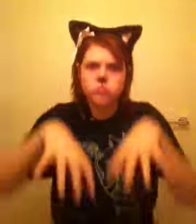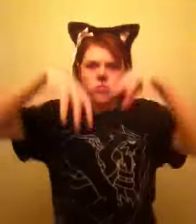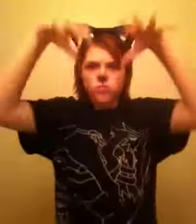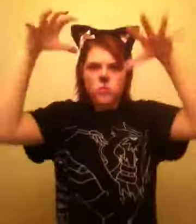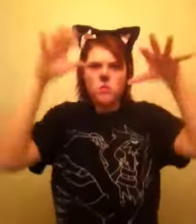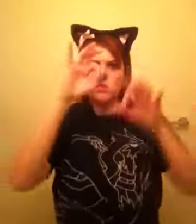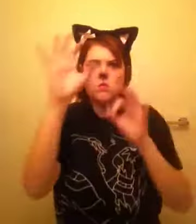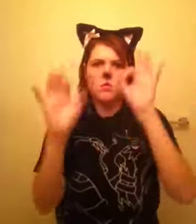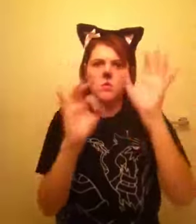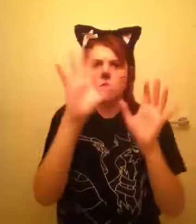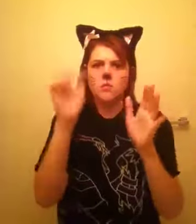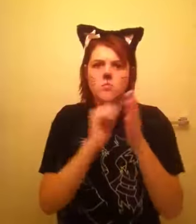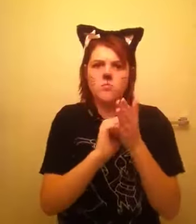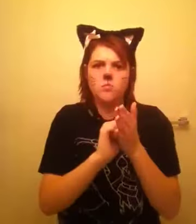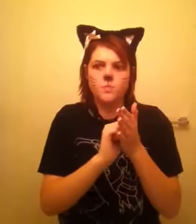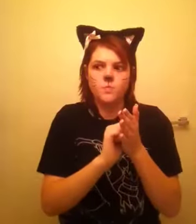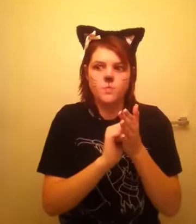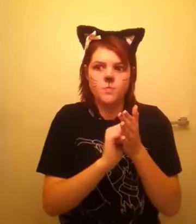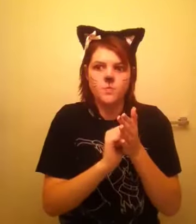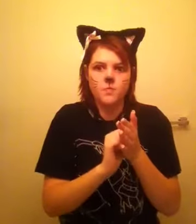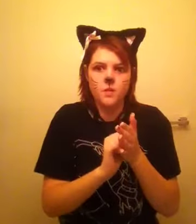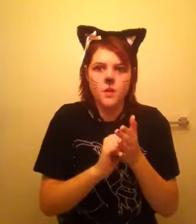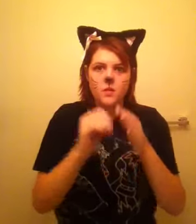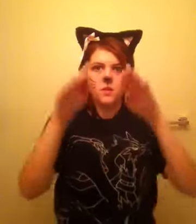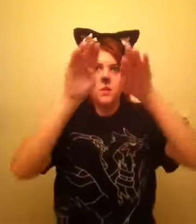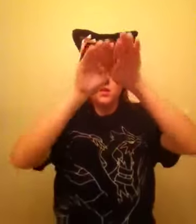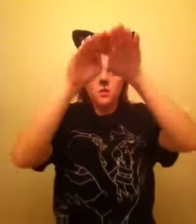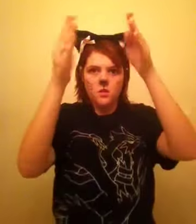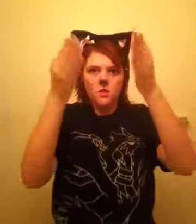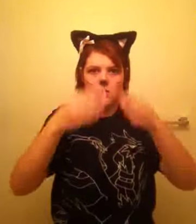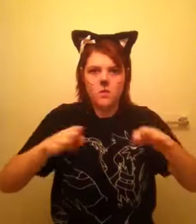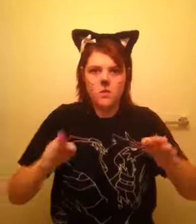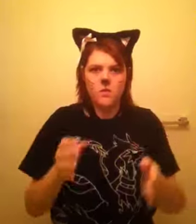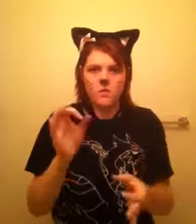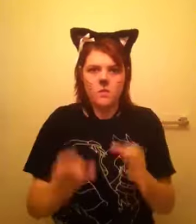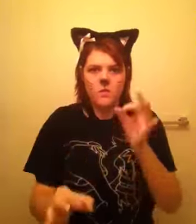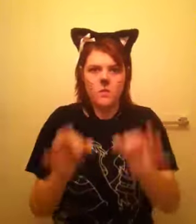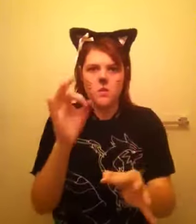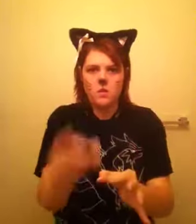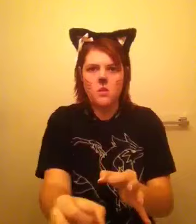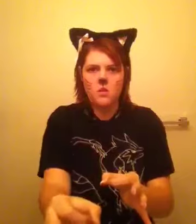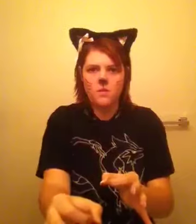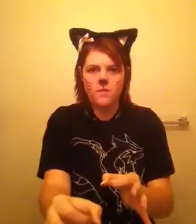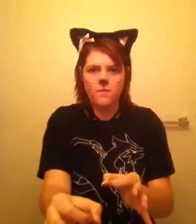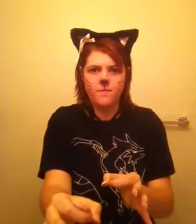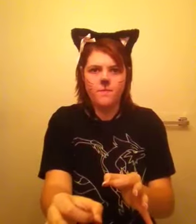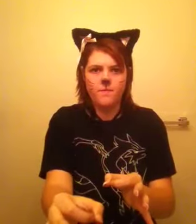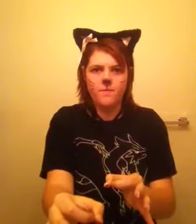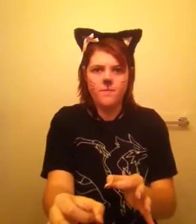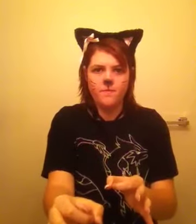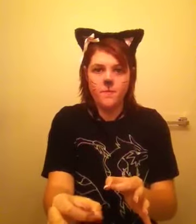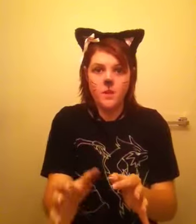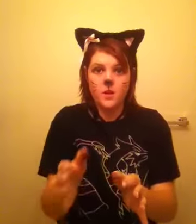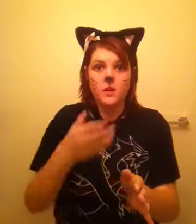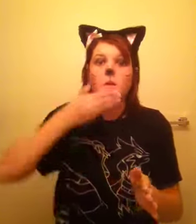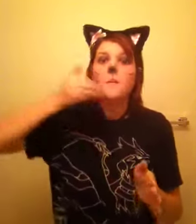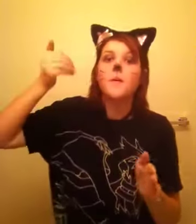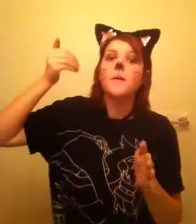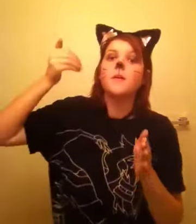top with bubbles of soap. And then I slip all the bottle capsules on a float. And it's the greatest